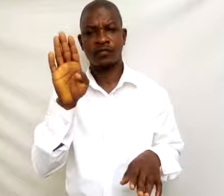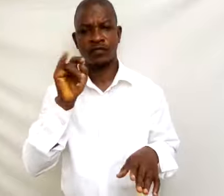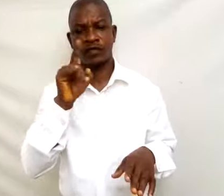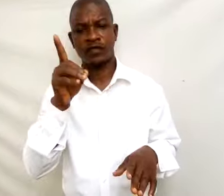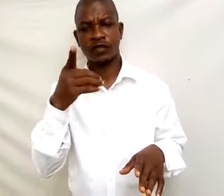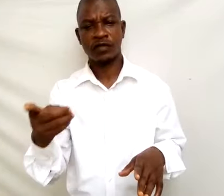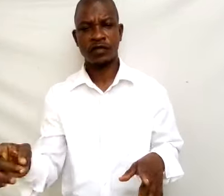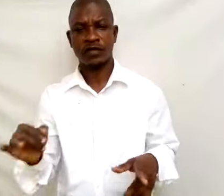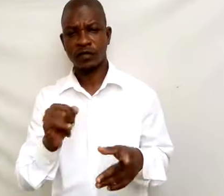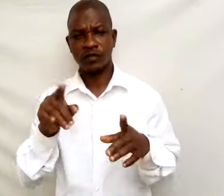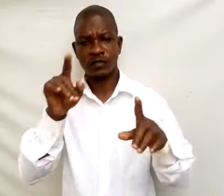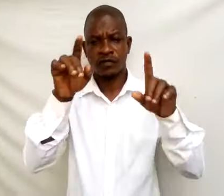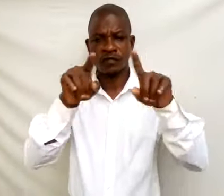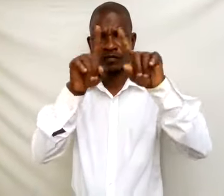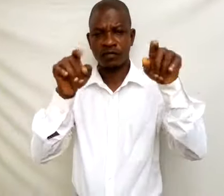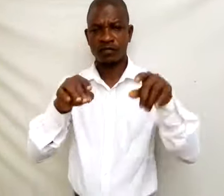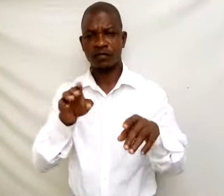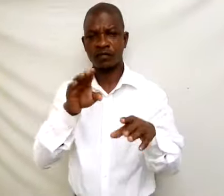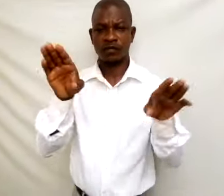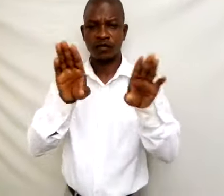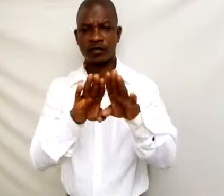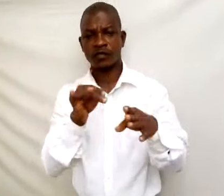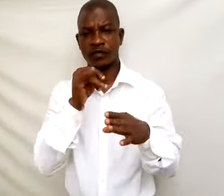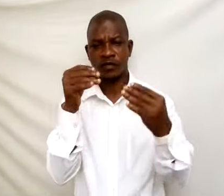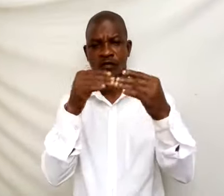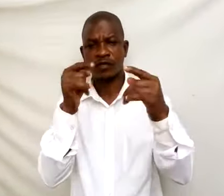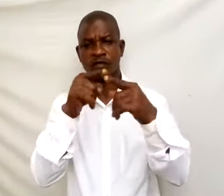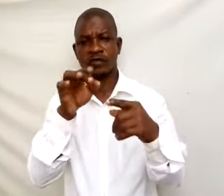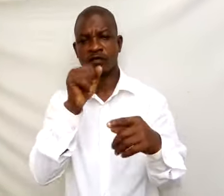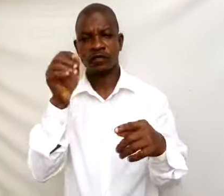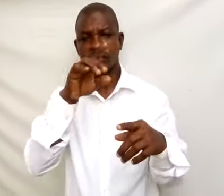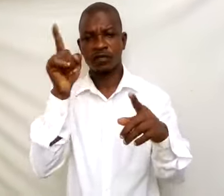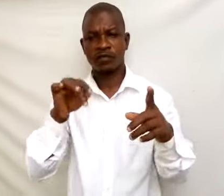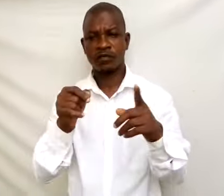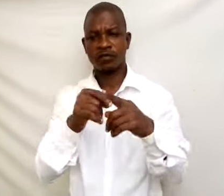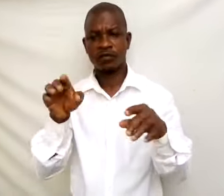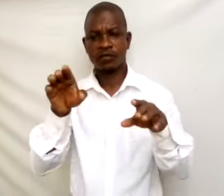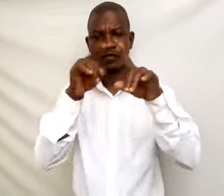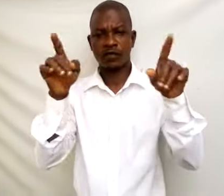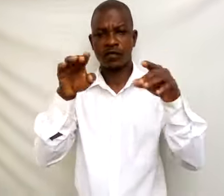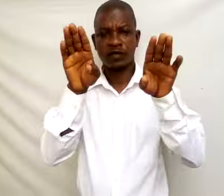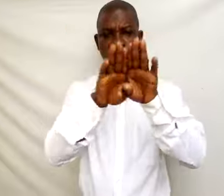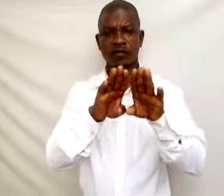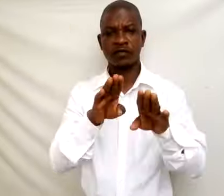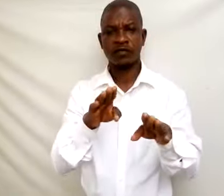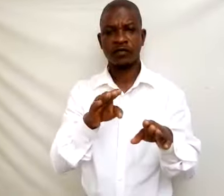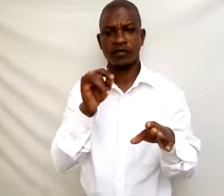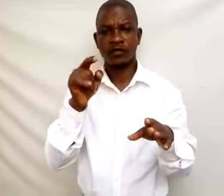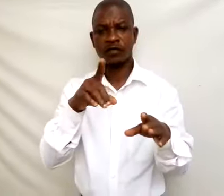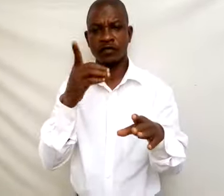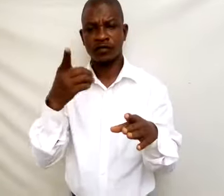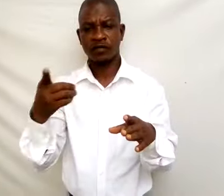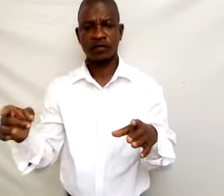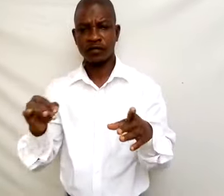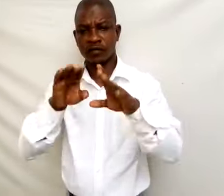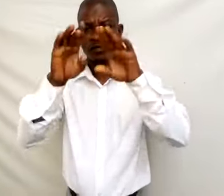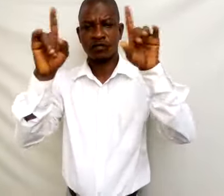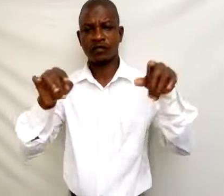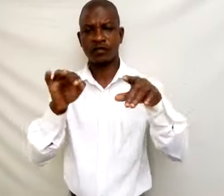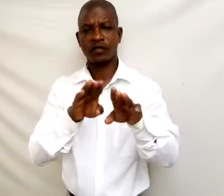bracket close is equal to bracket A star B bracket close delta bracket open A